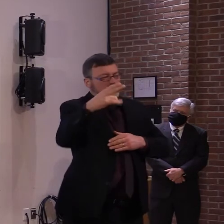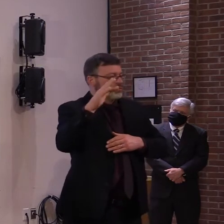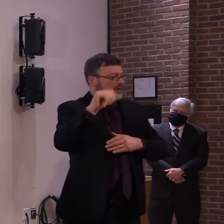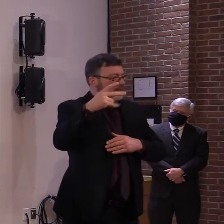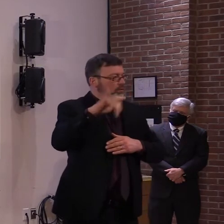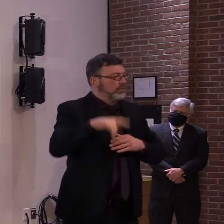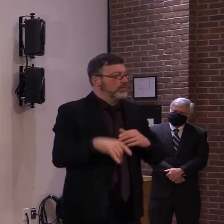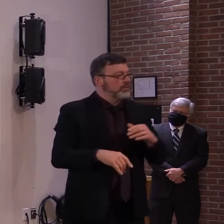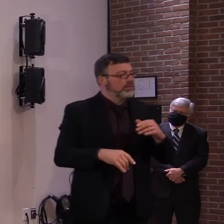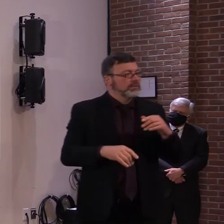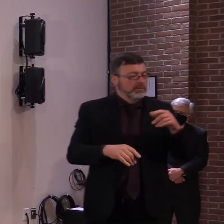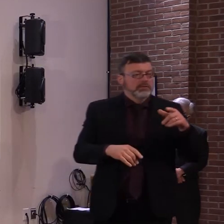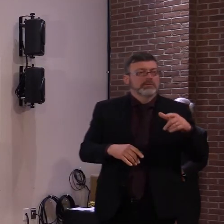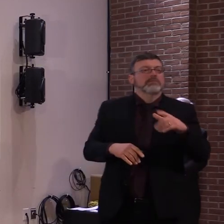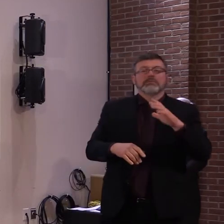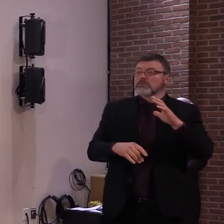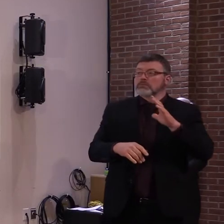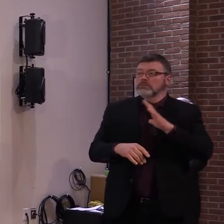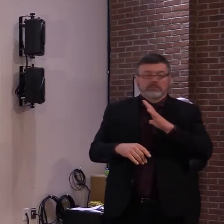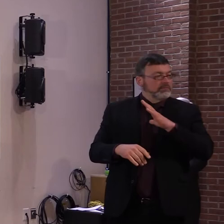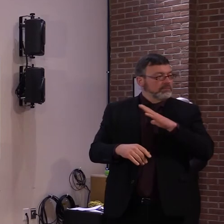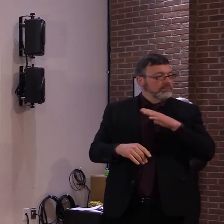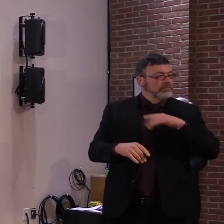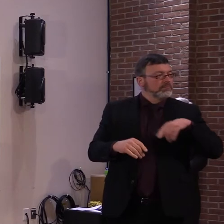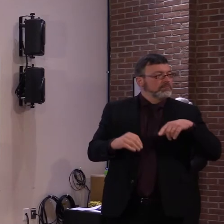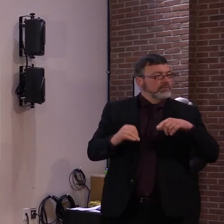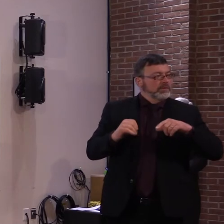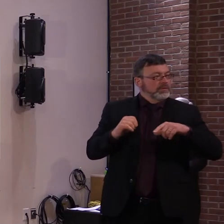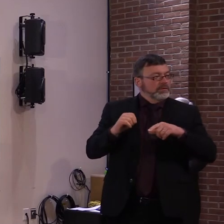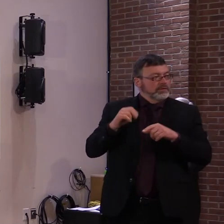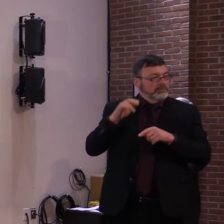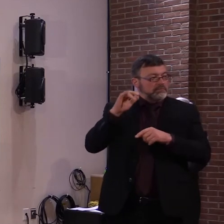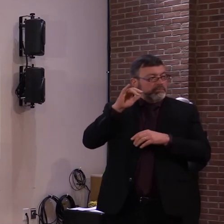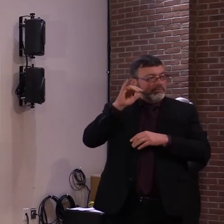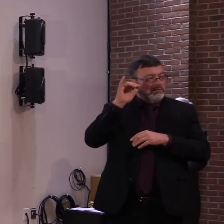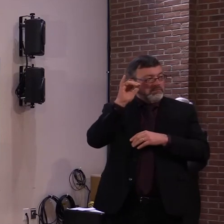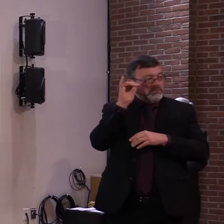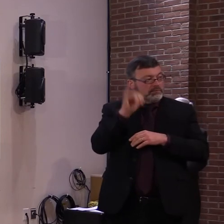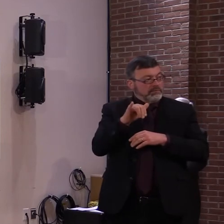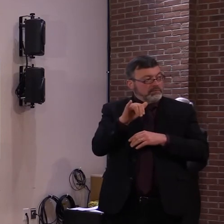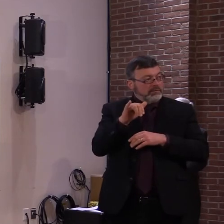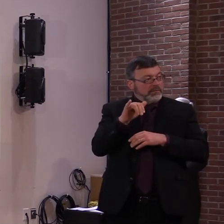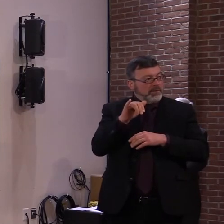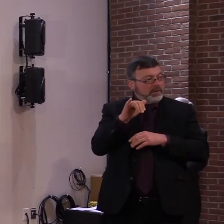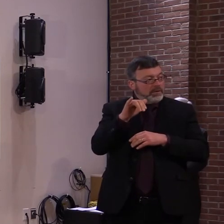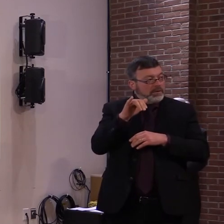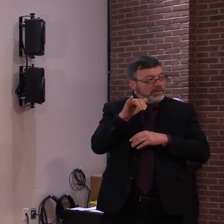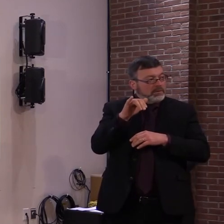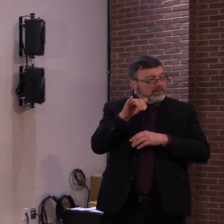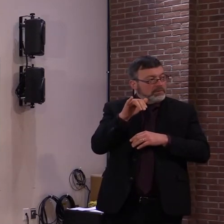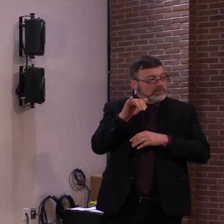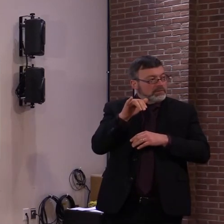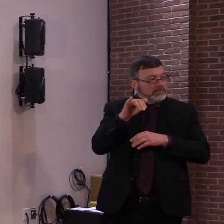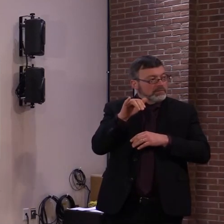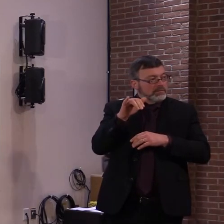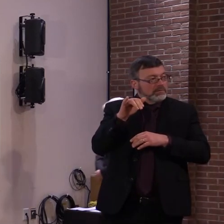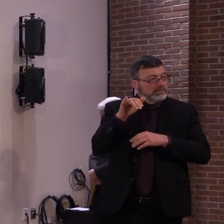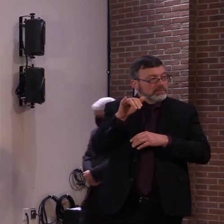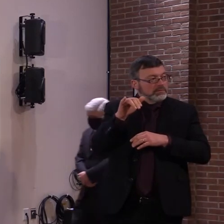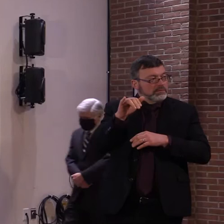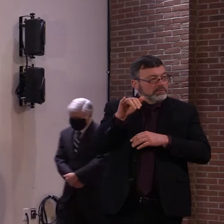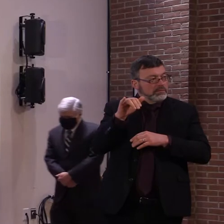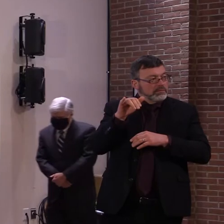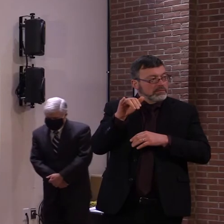that time as well. Yeah. And that's one of the strategies that we're exploring to see if we can make that happen.